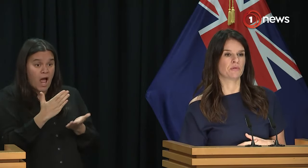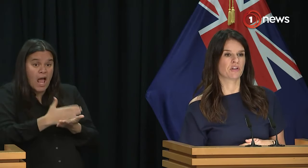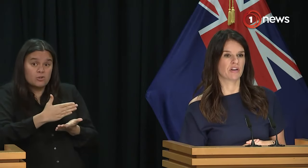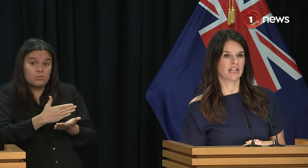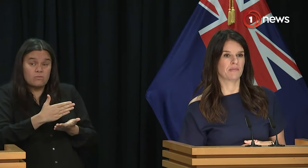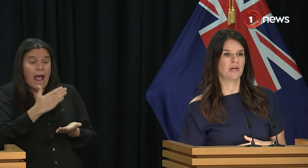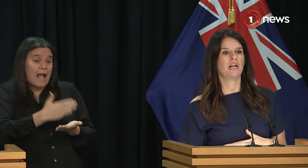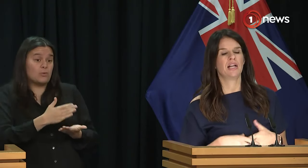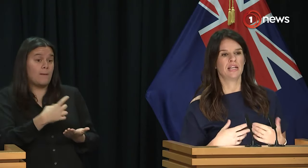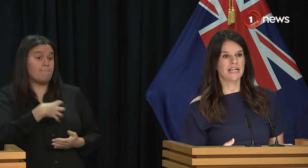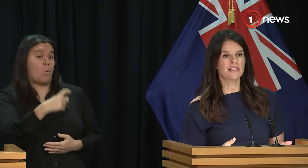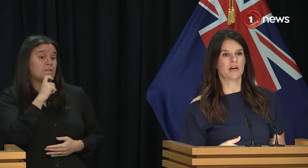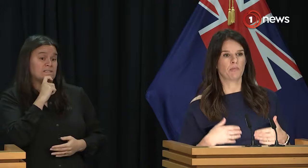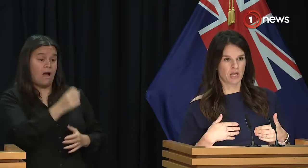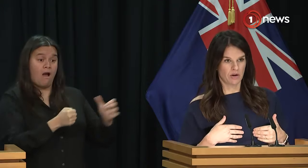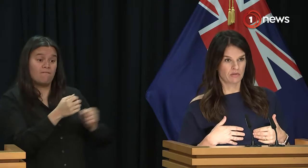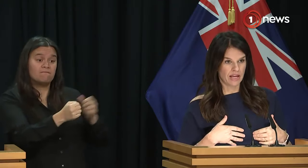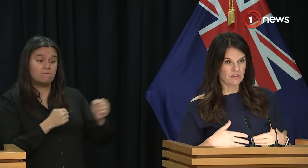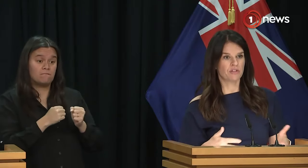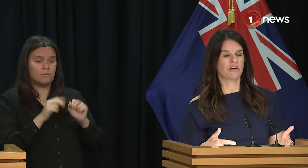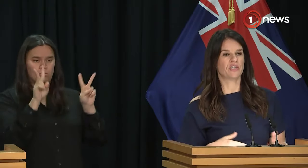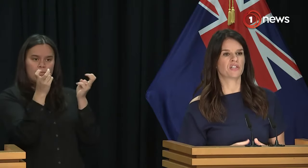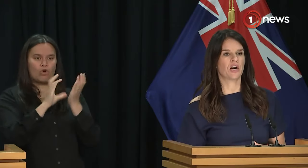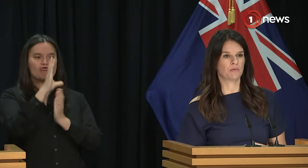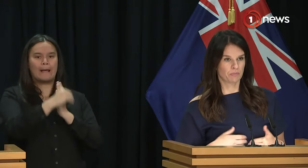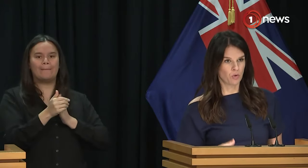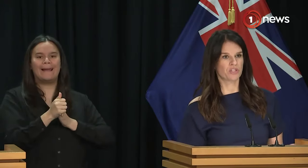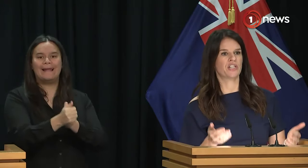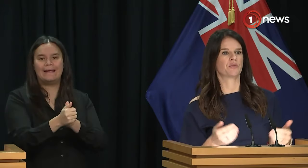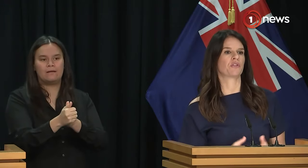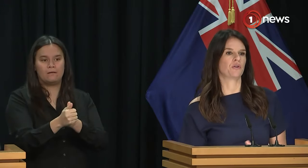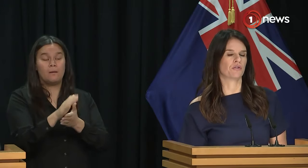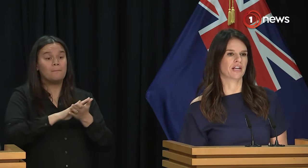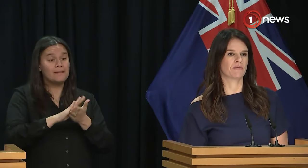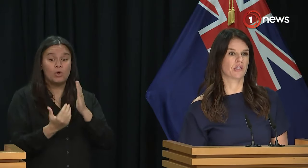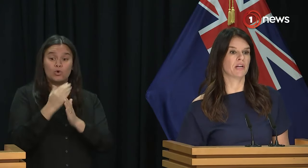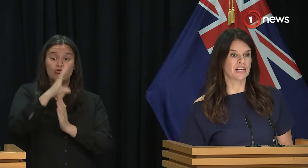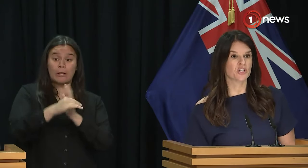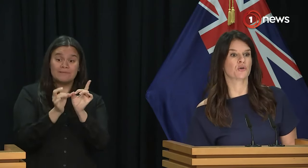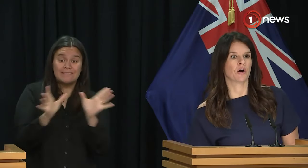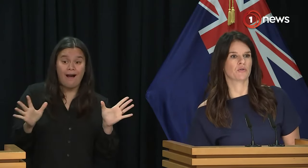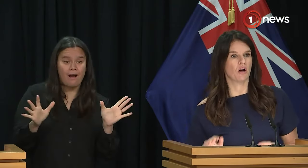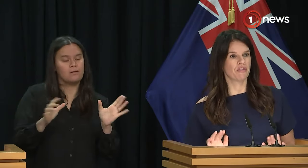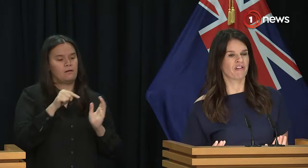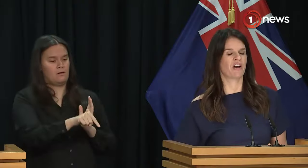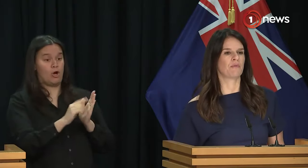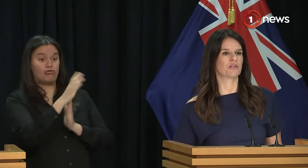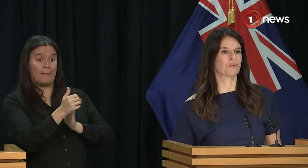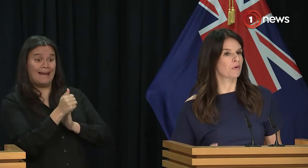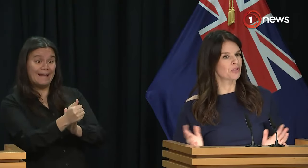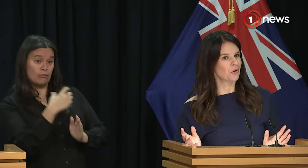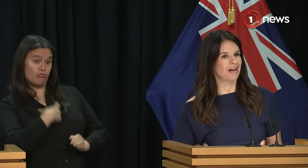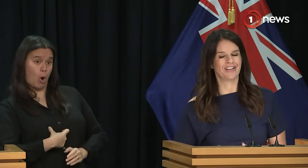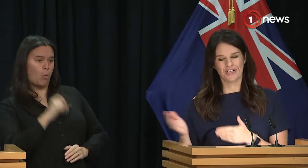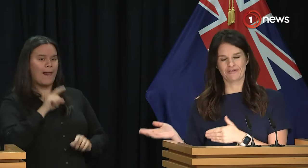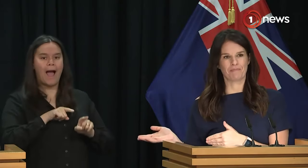front line in terms of curriculum leads that will be going out into the regions to help support teachers with the new curriculum. So there'll be additional roles on the front line,